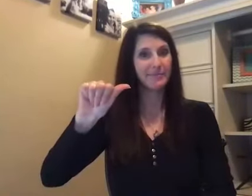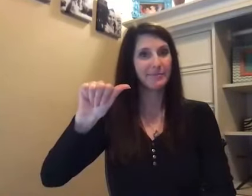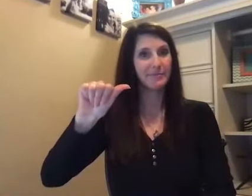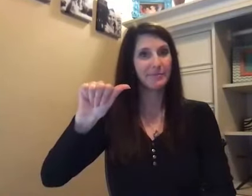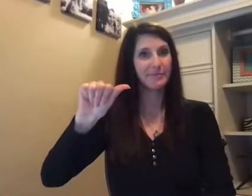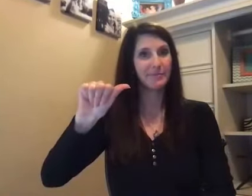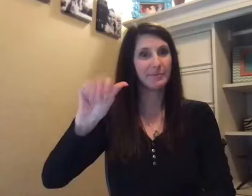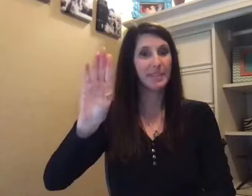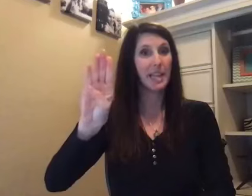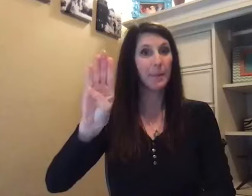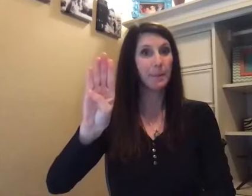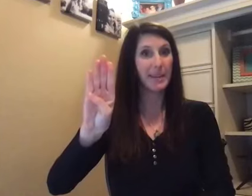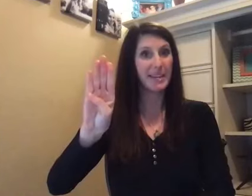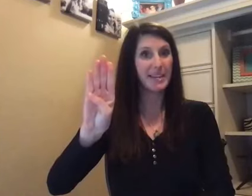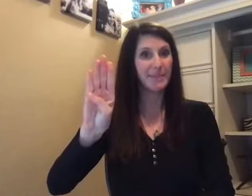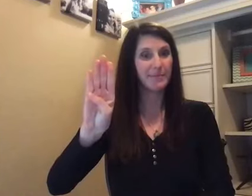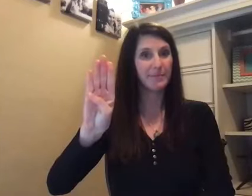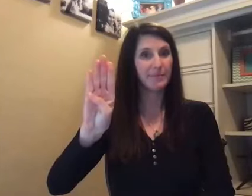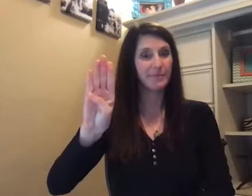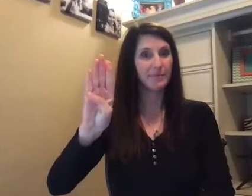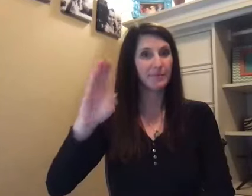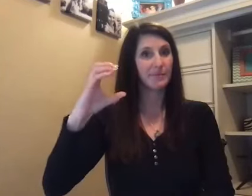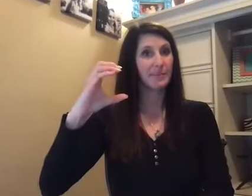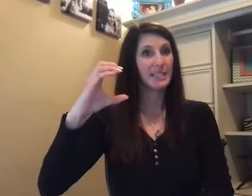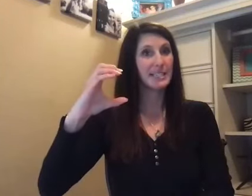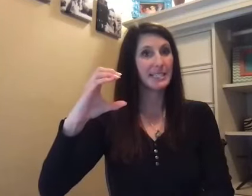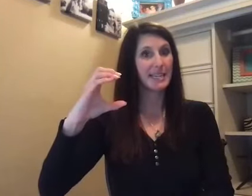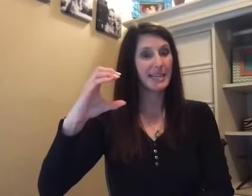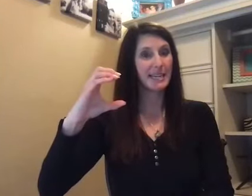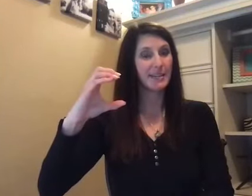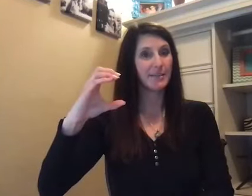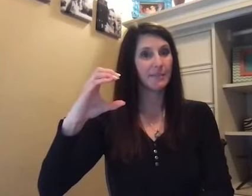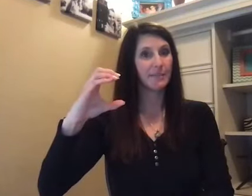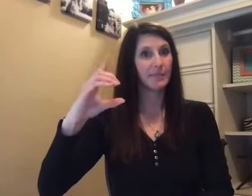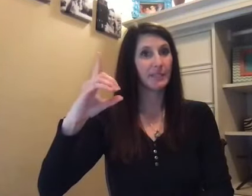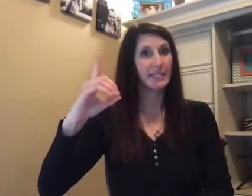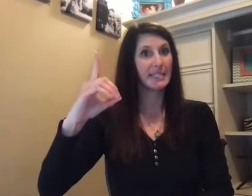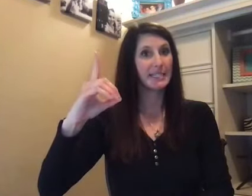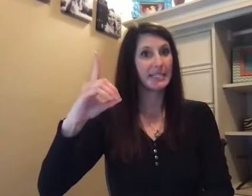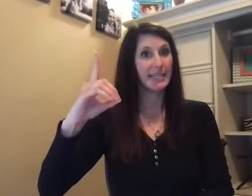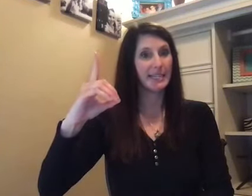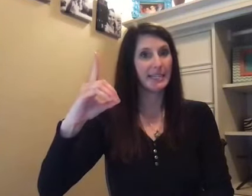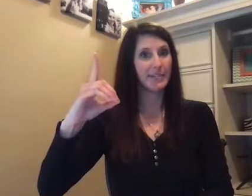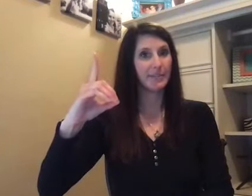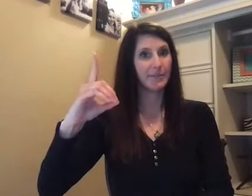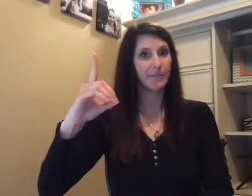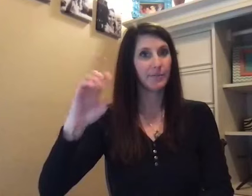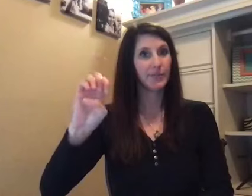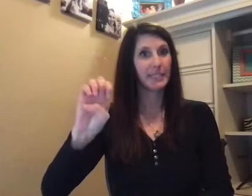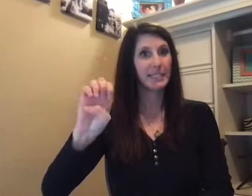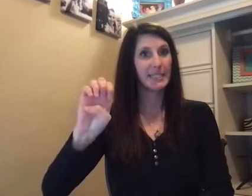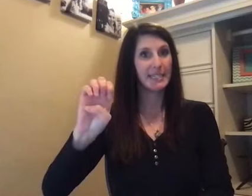B, C, D, D,